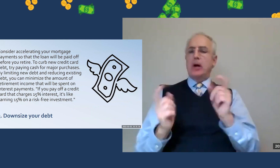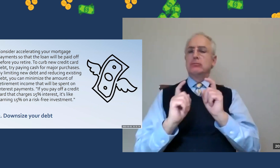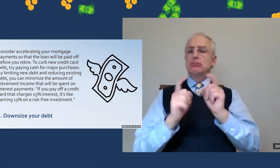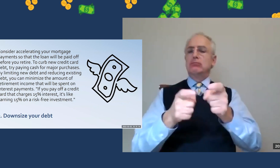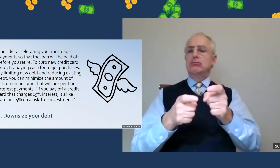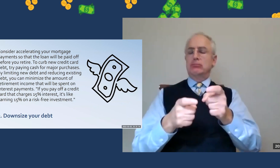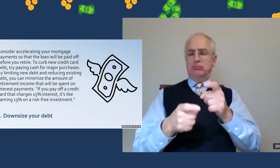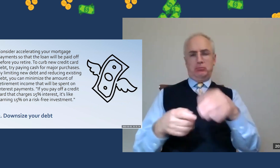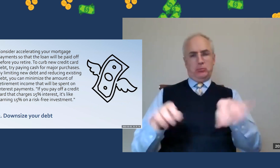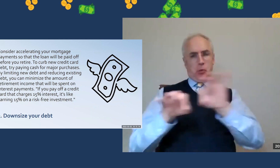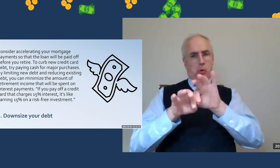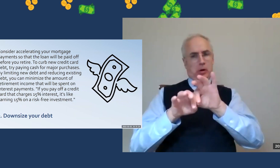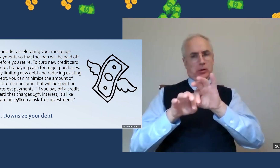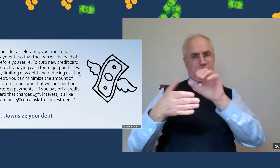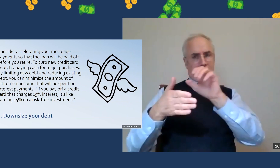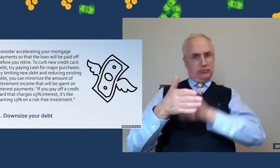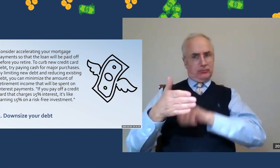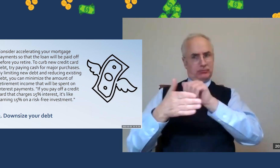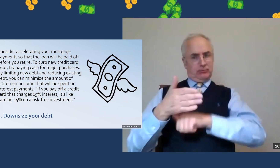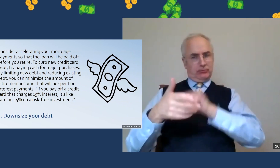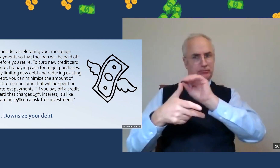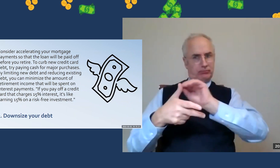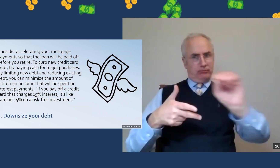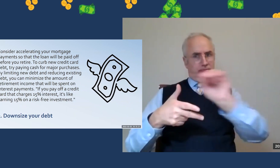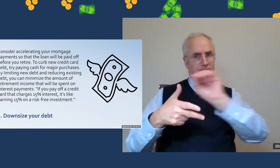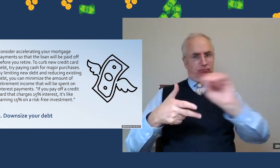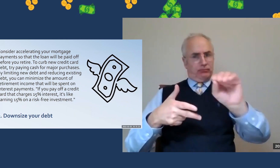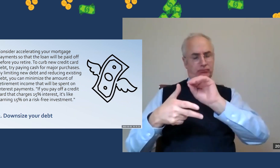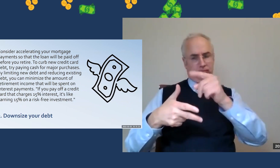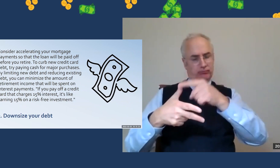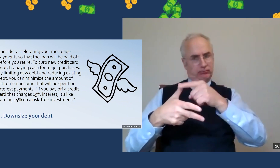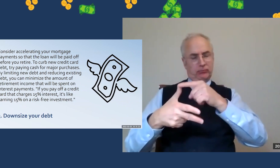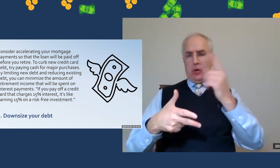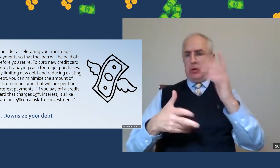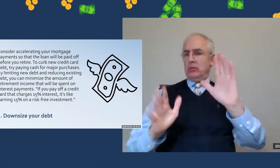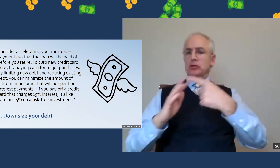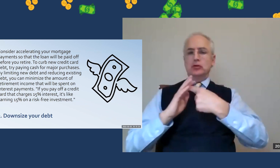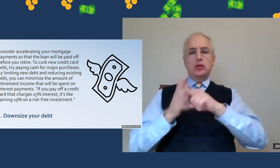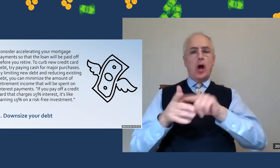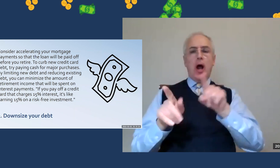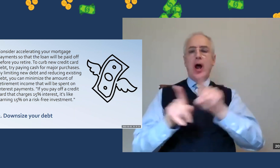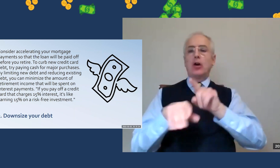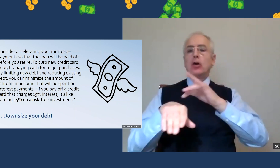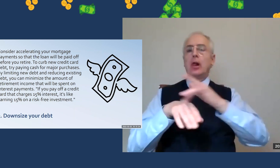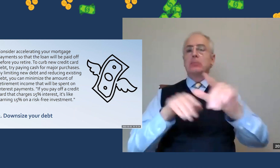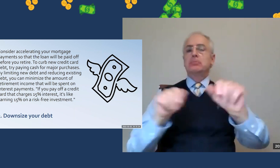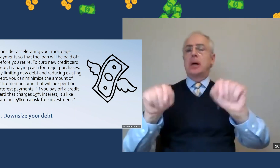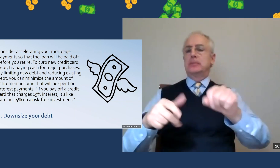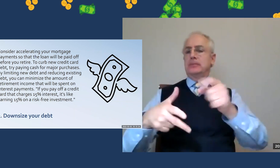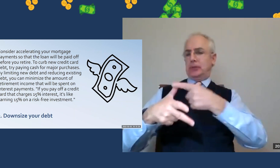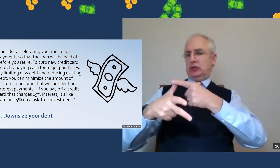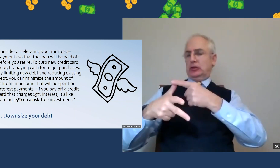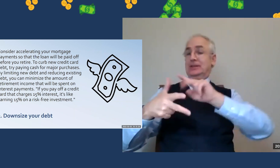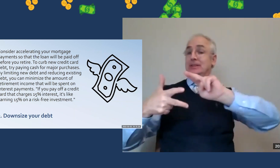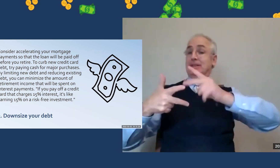So first of all, how much you contribute and save for retirement is key.